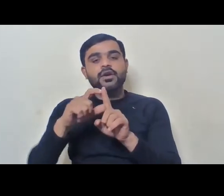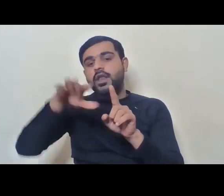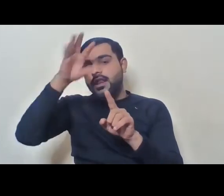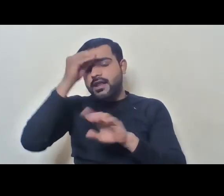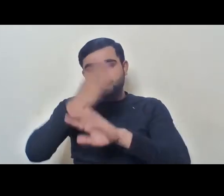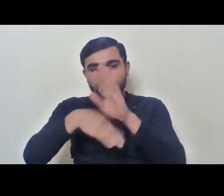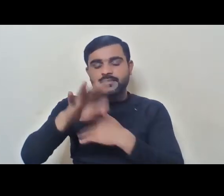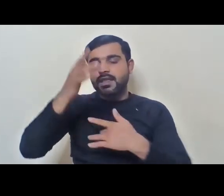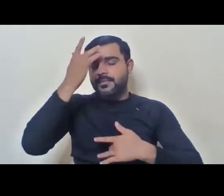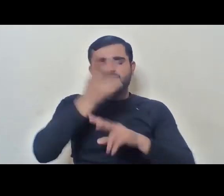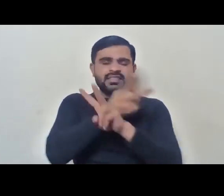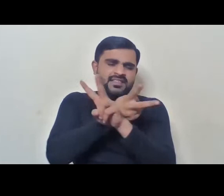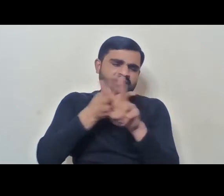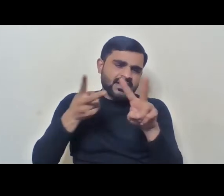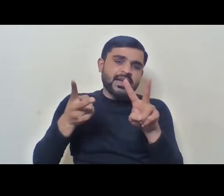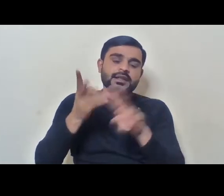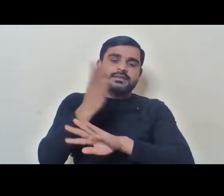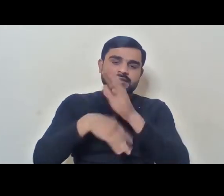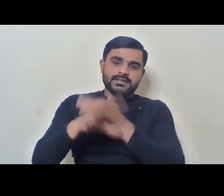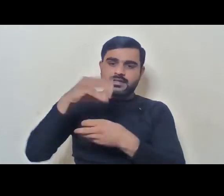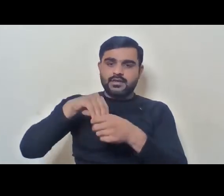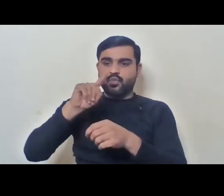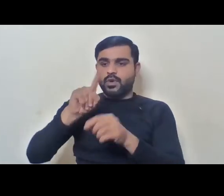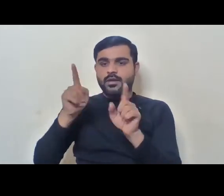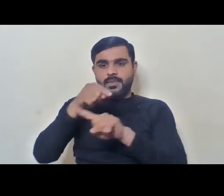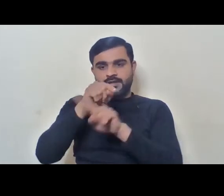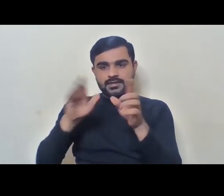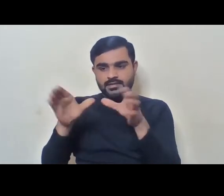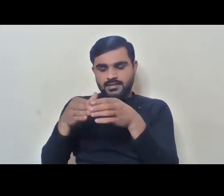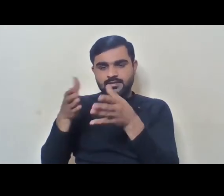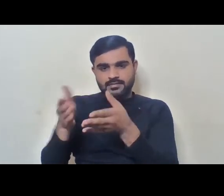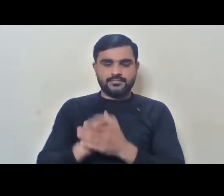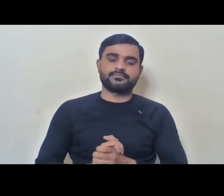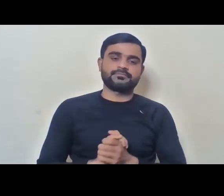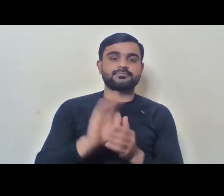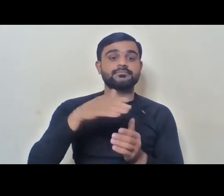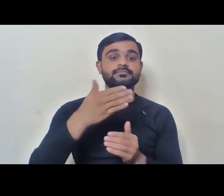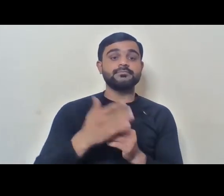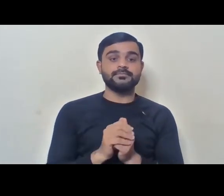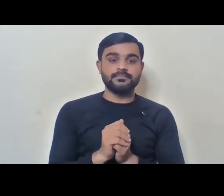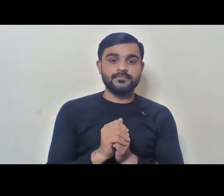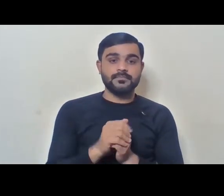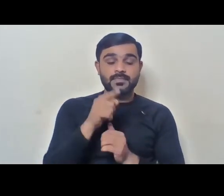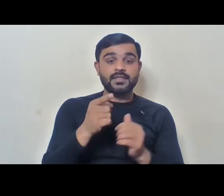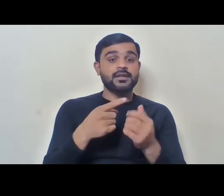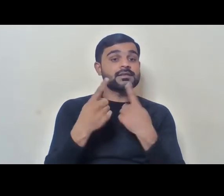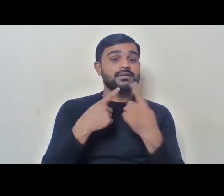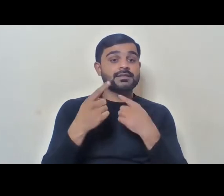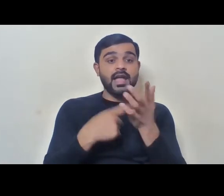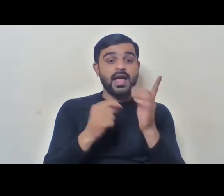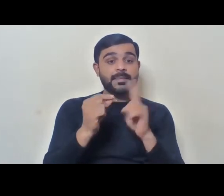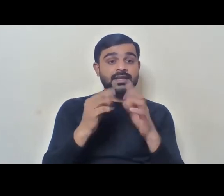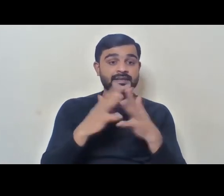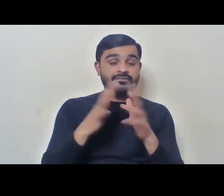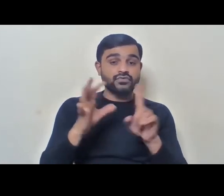illness, and multiple disabilities. So 1% for those. And then the Act talks about how the